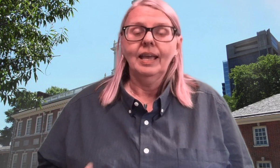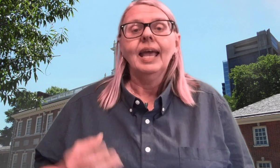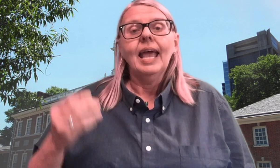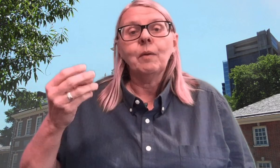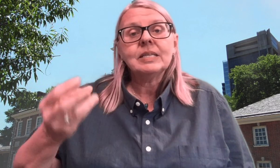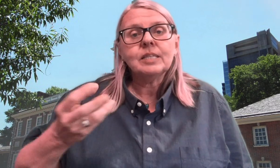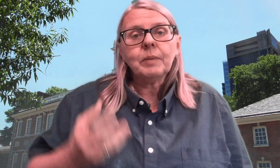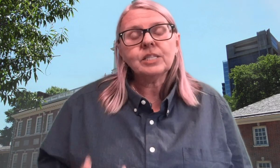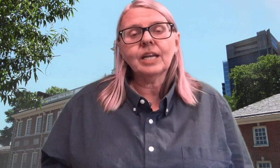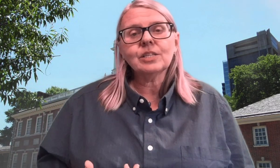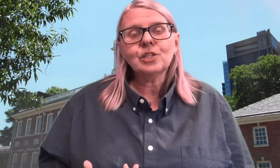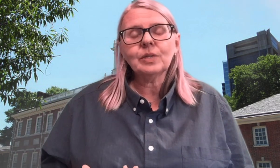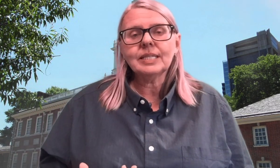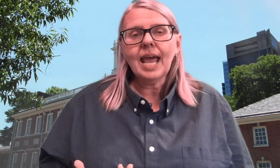And we still make changes to it today.